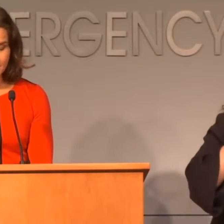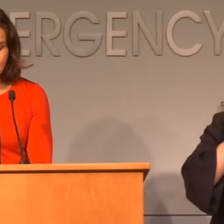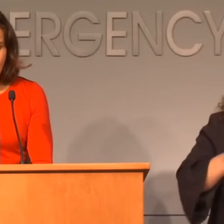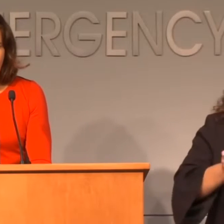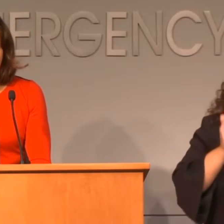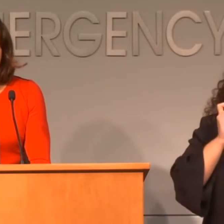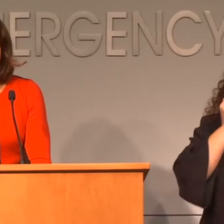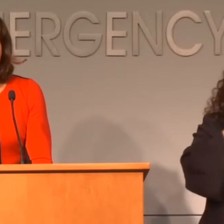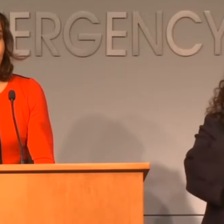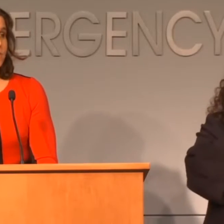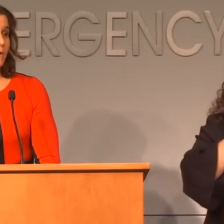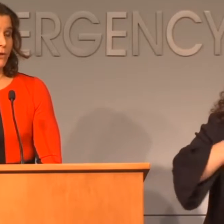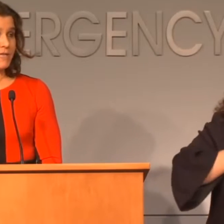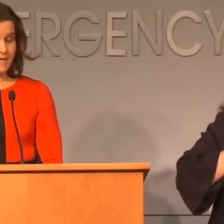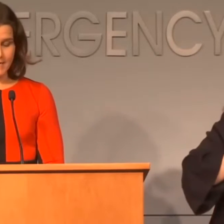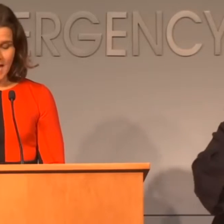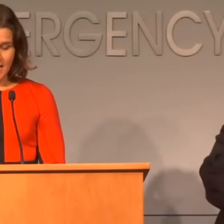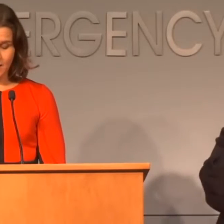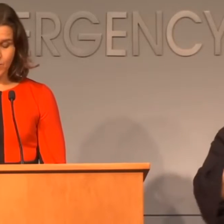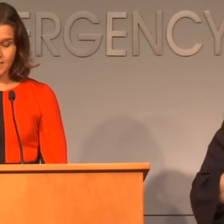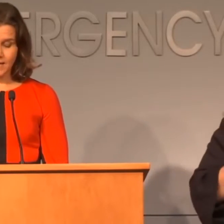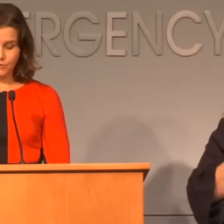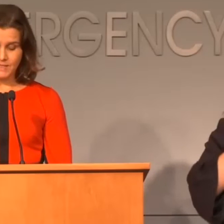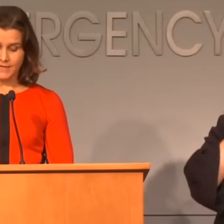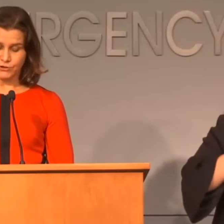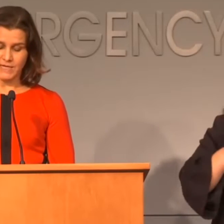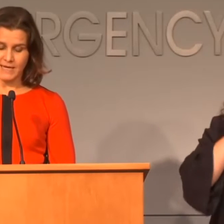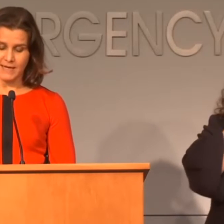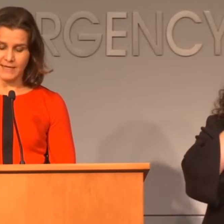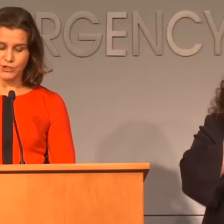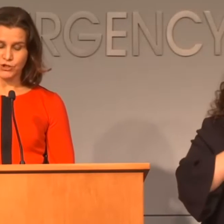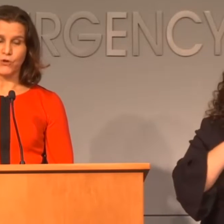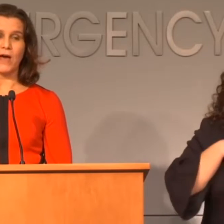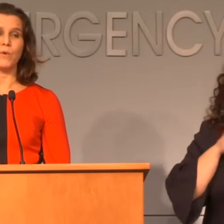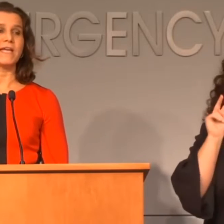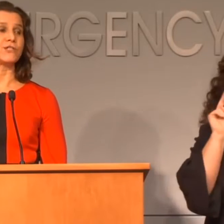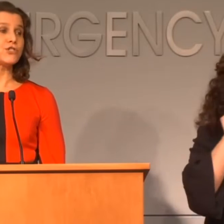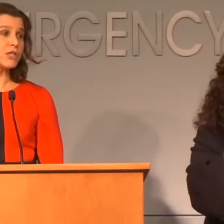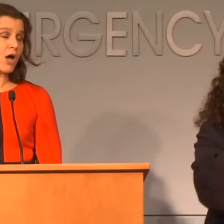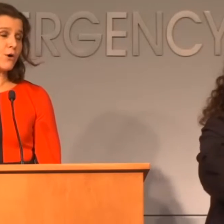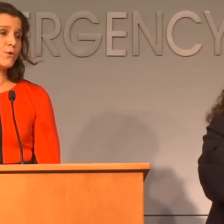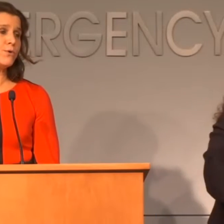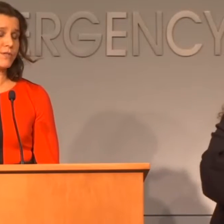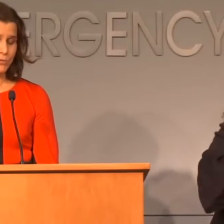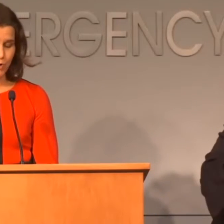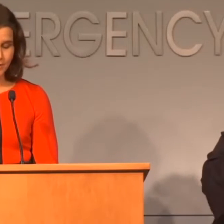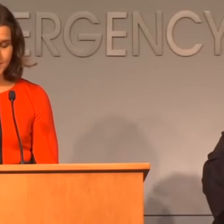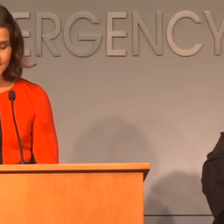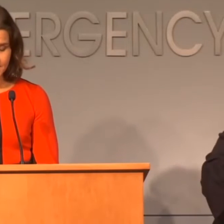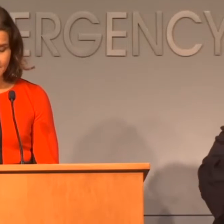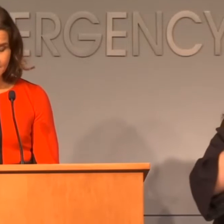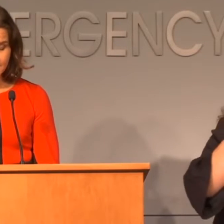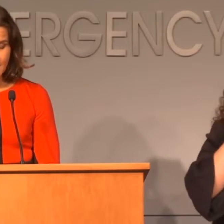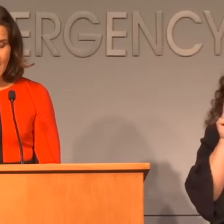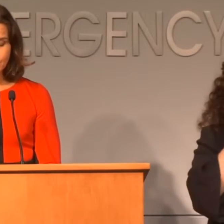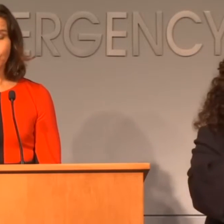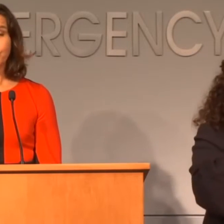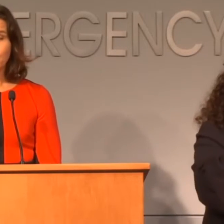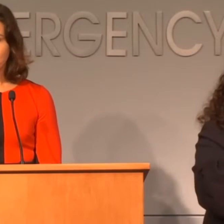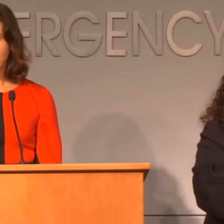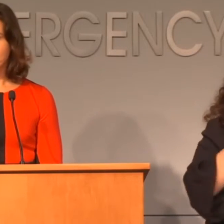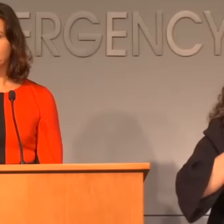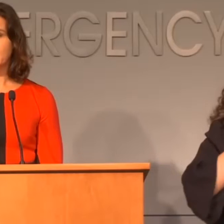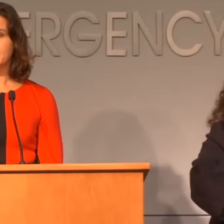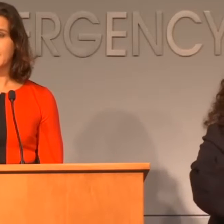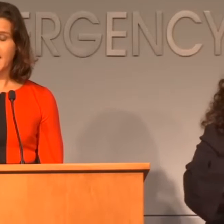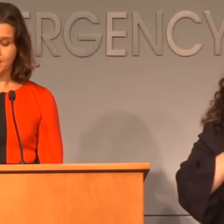response. And the actions that we're taking now, as other states are taking, is so that we can slow the spread of the disease, so